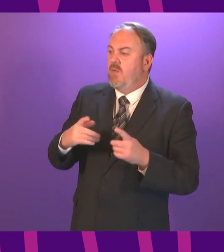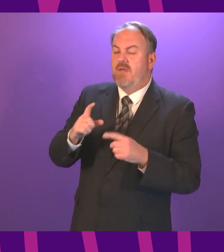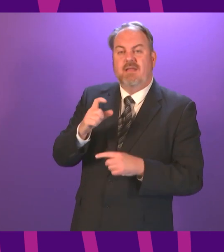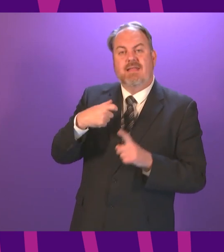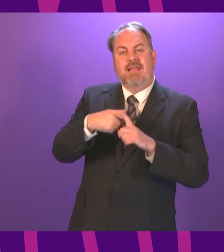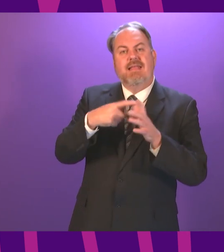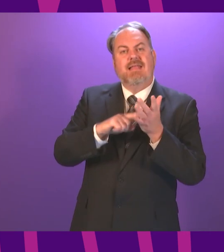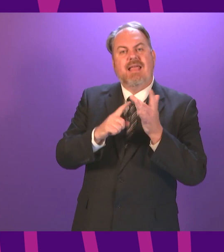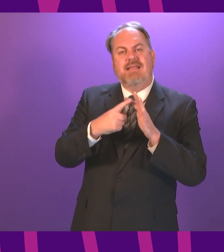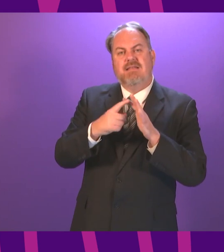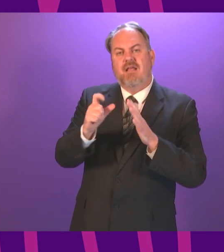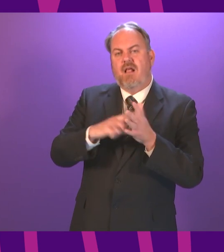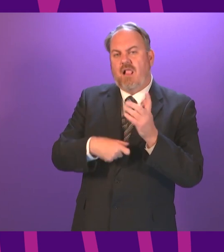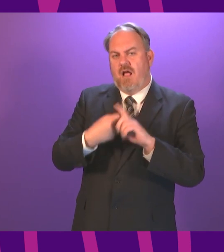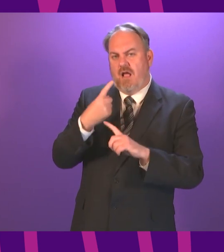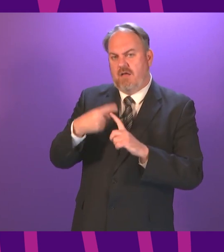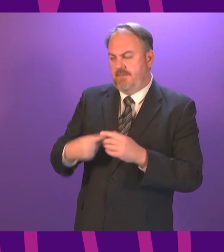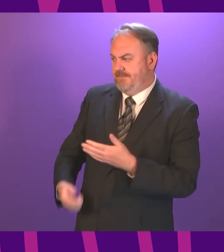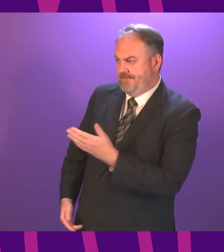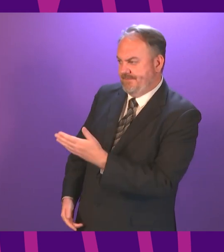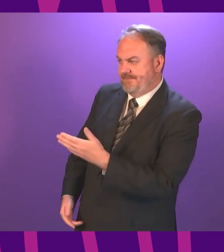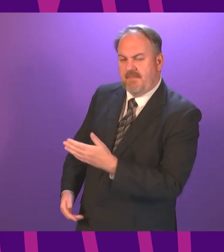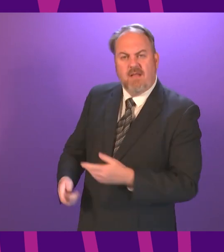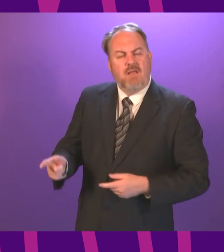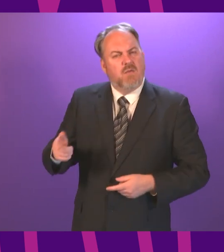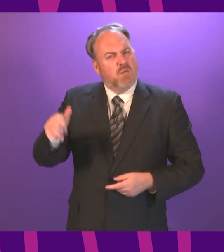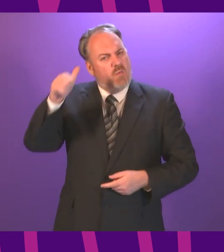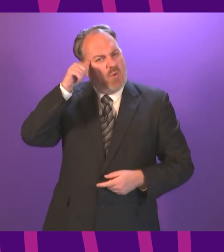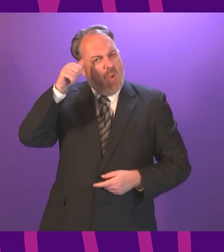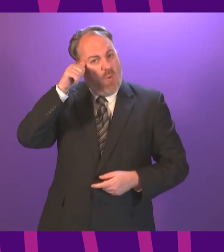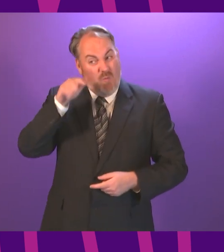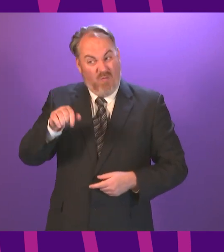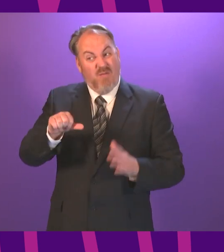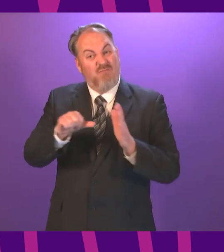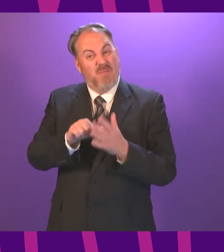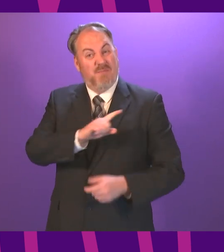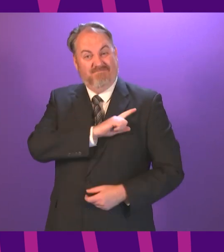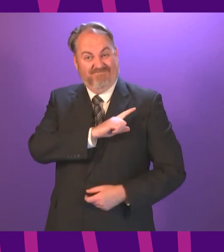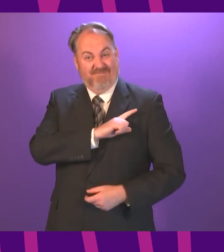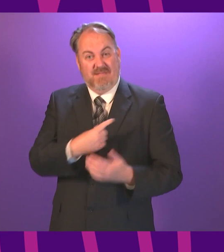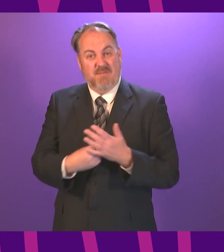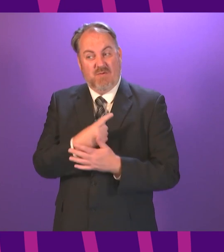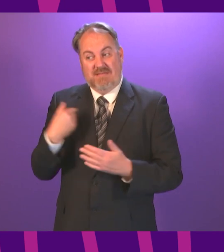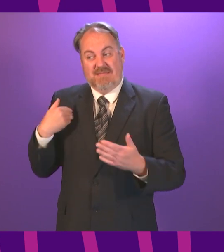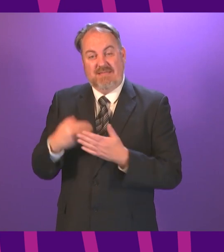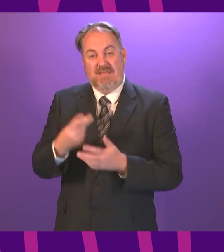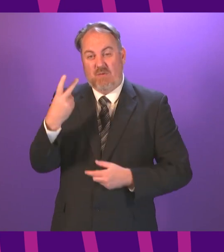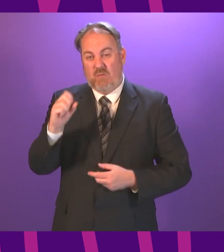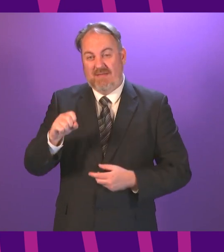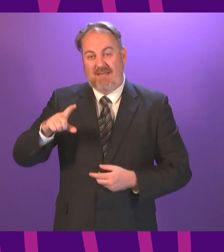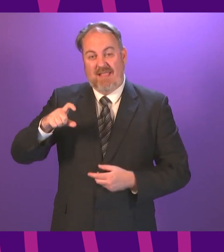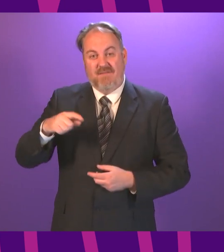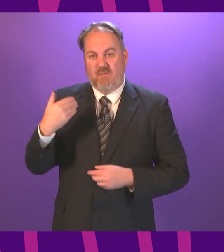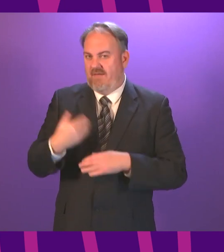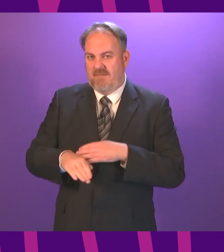The Minister will be aware that part of the reason that we have this problem is a failure since 2011 to